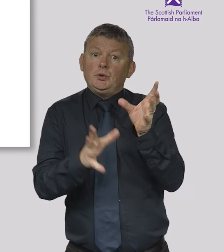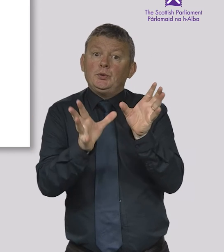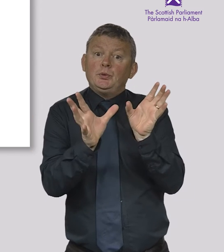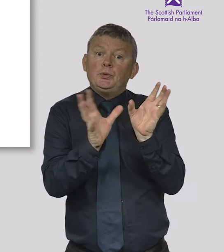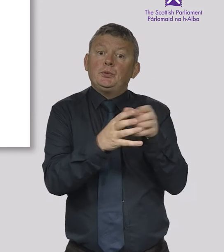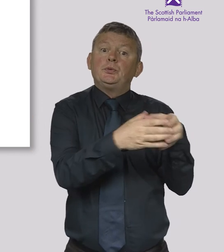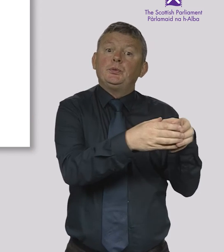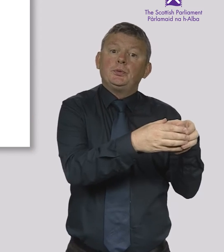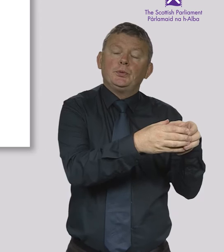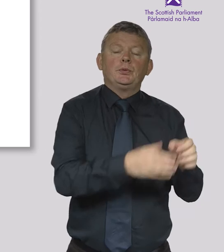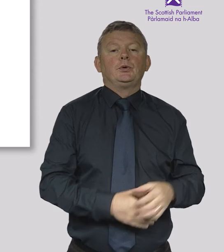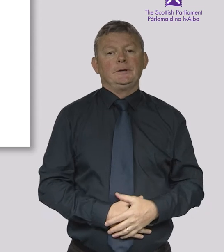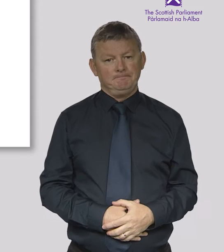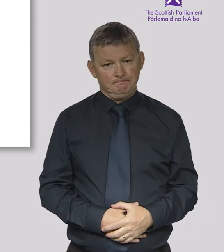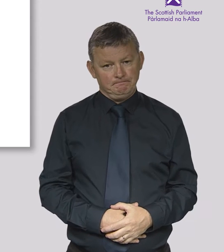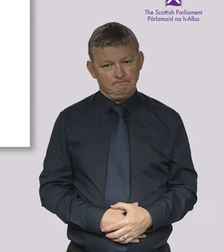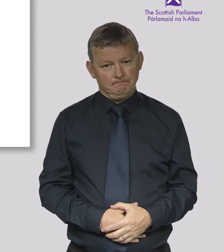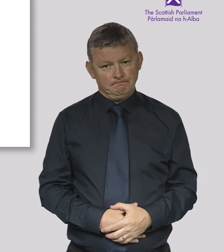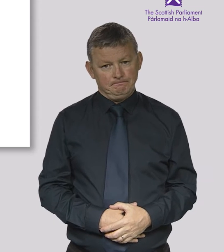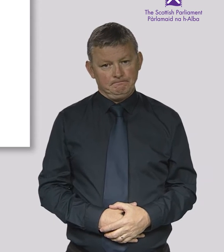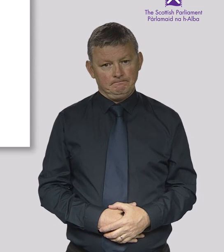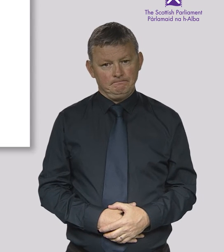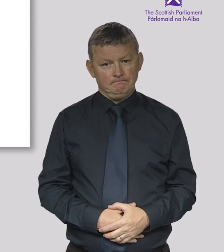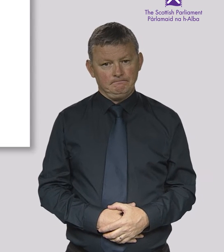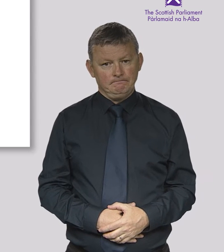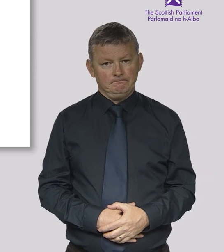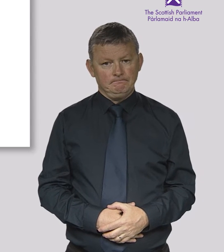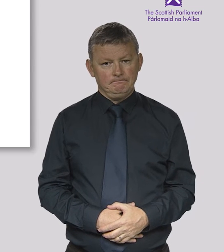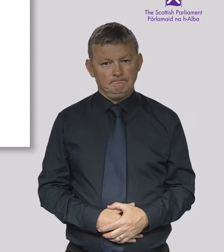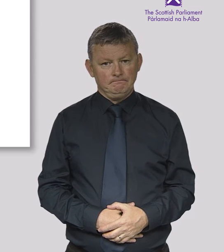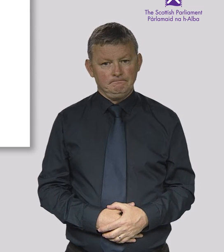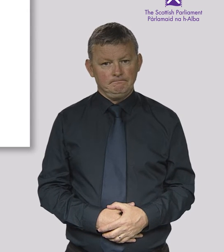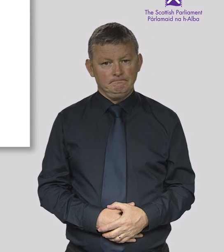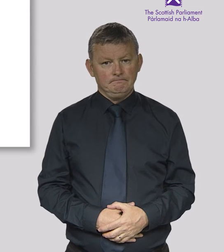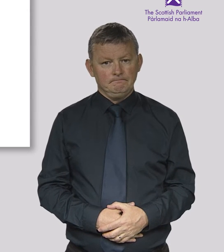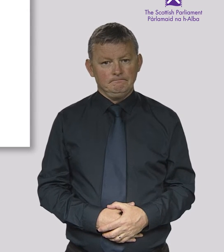the UK Parliament, the Scottish Parliament is a single-chamber Parliament.